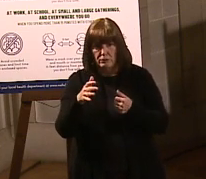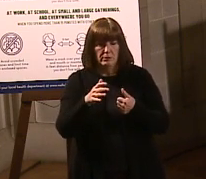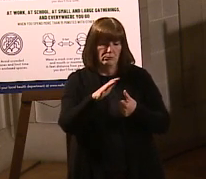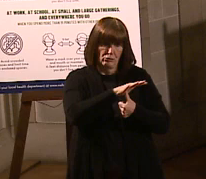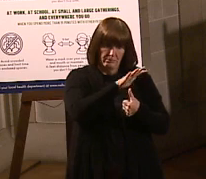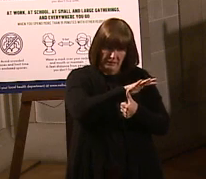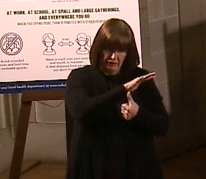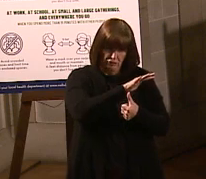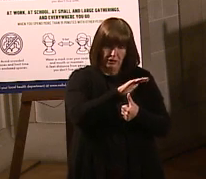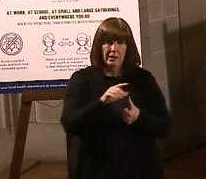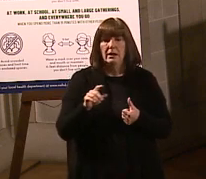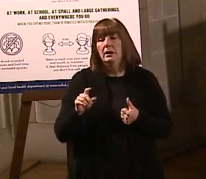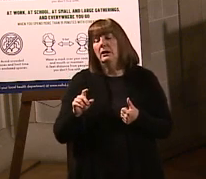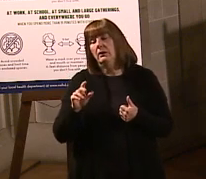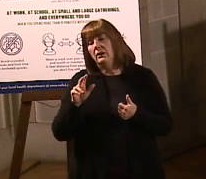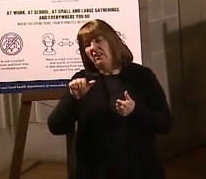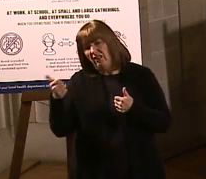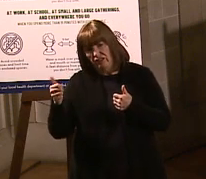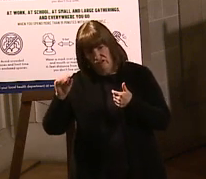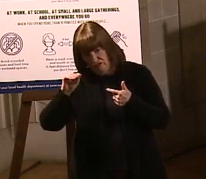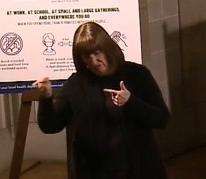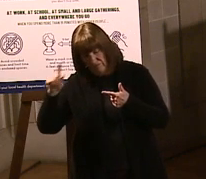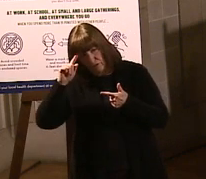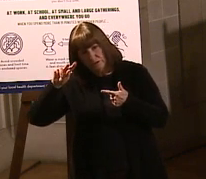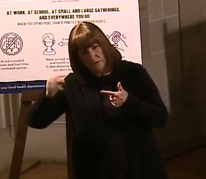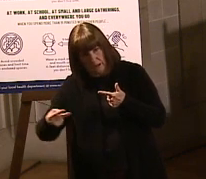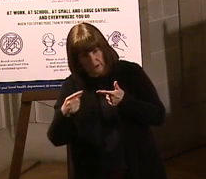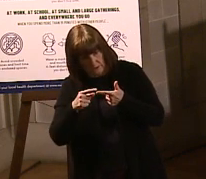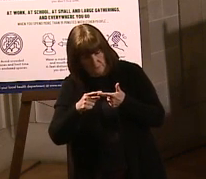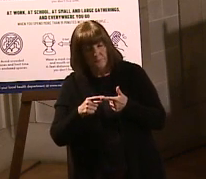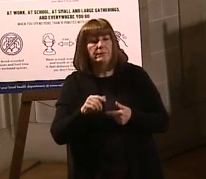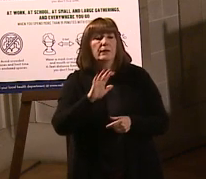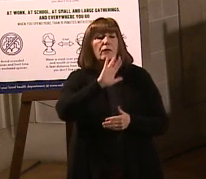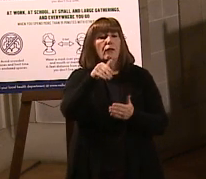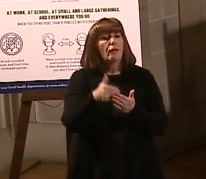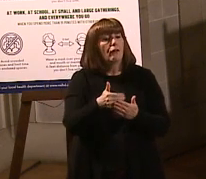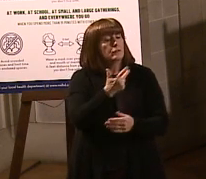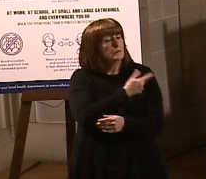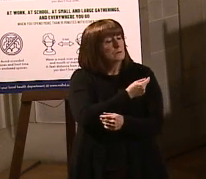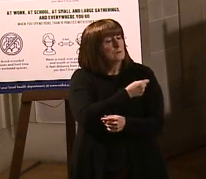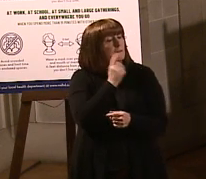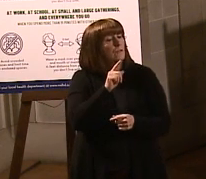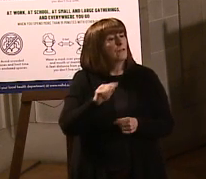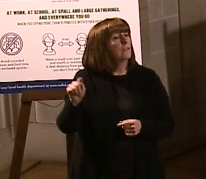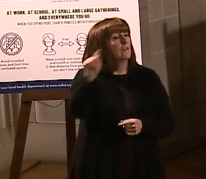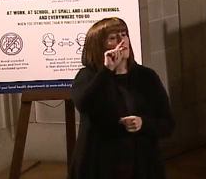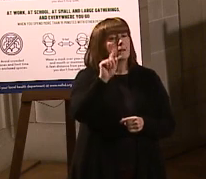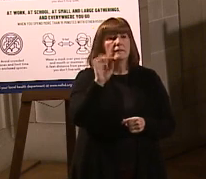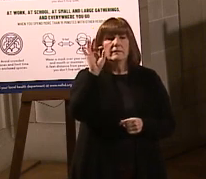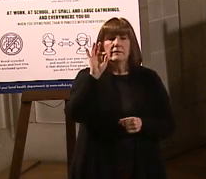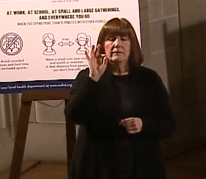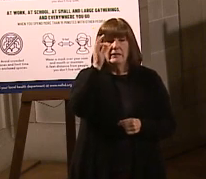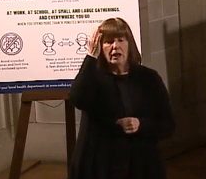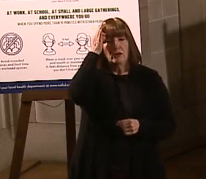,100 second doses. After next week, all doses to the federal pharmacy program will be completed.